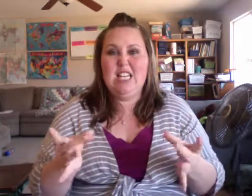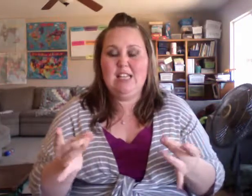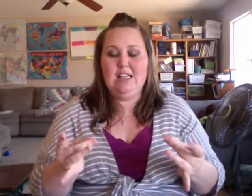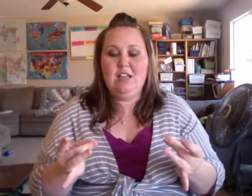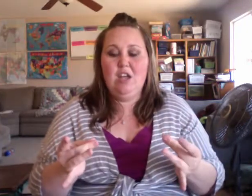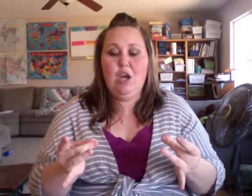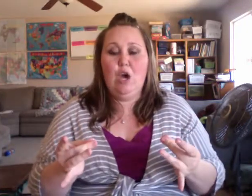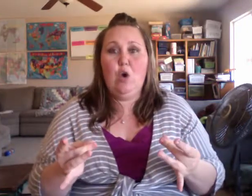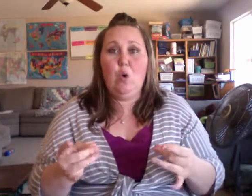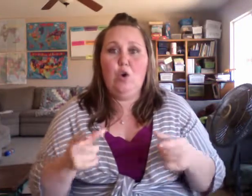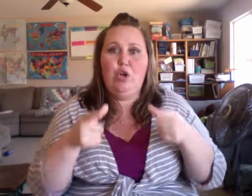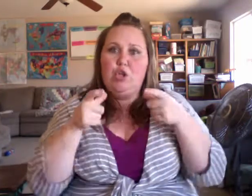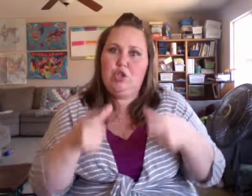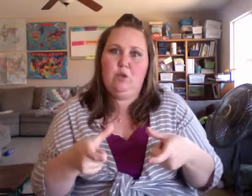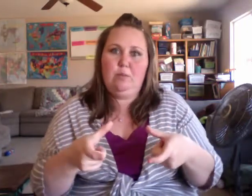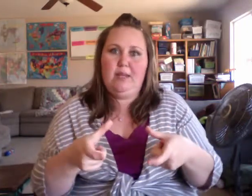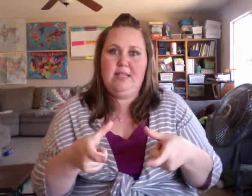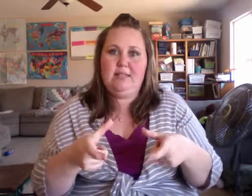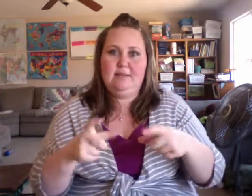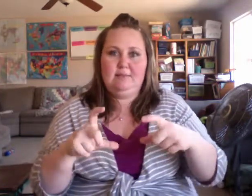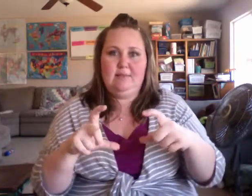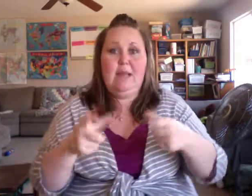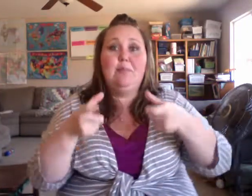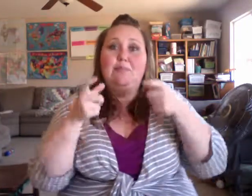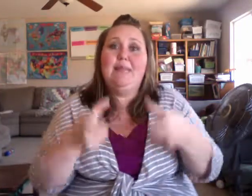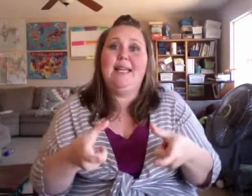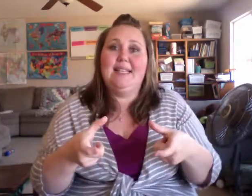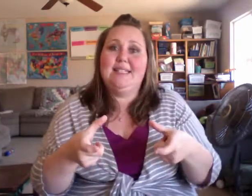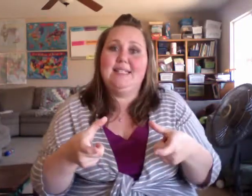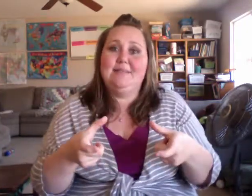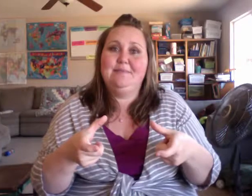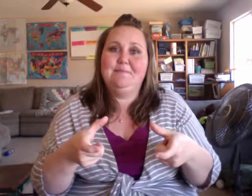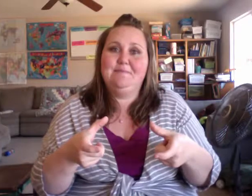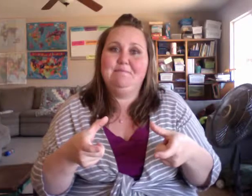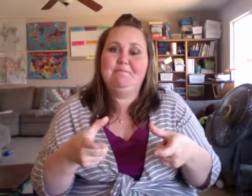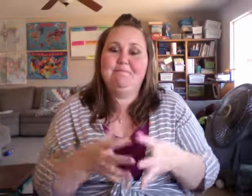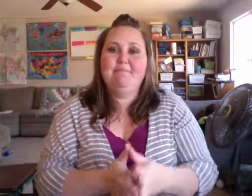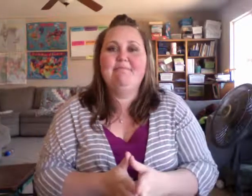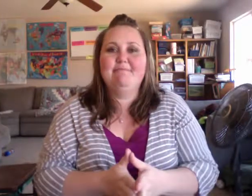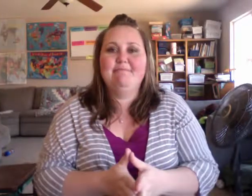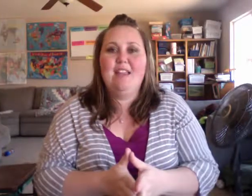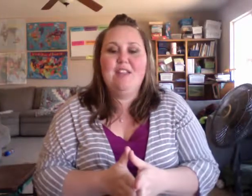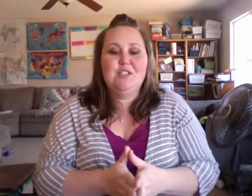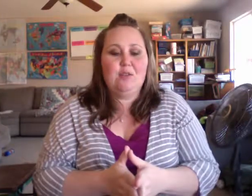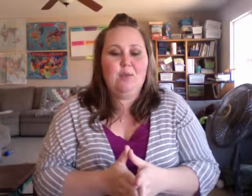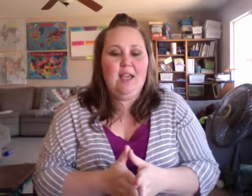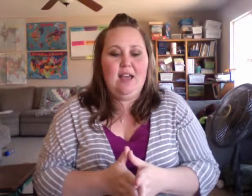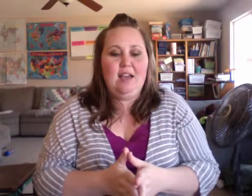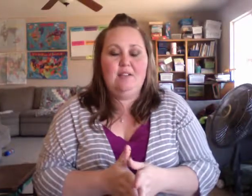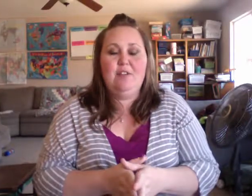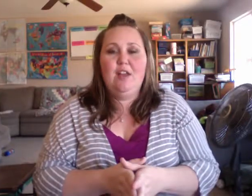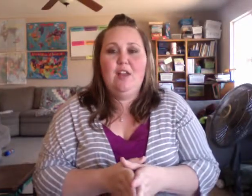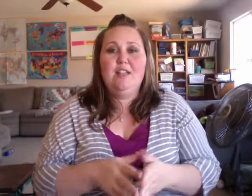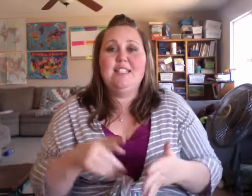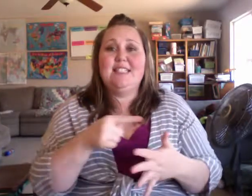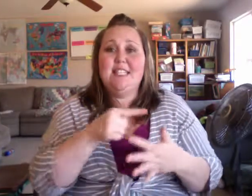Or you could just show a plate, platelets. So we have six